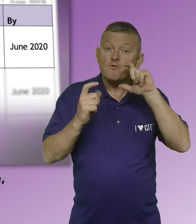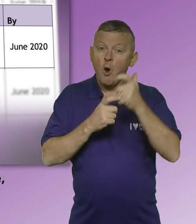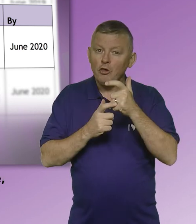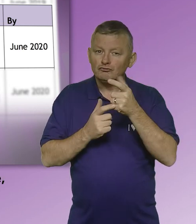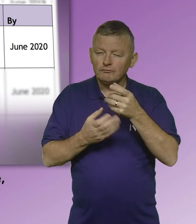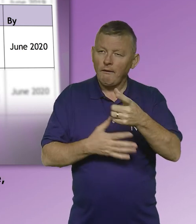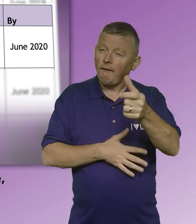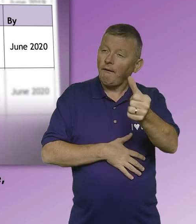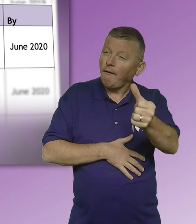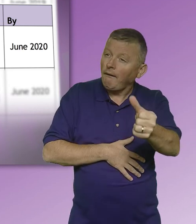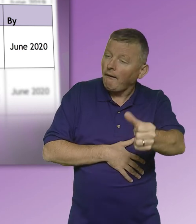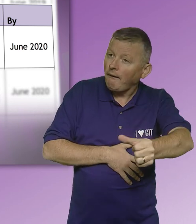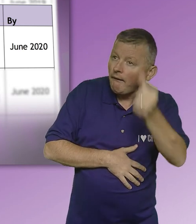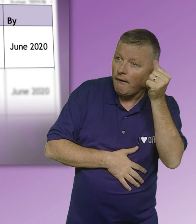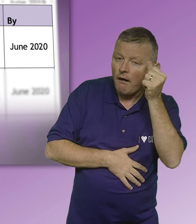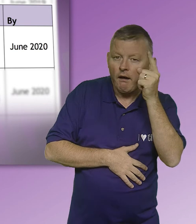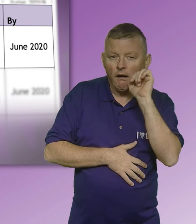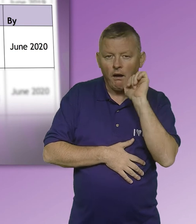expertise in a way that is accessible to them.